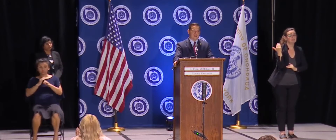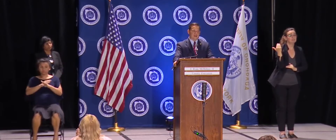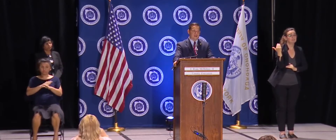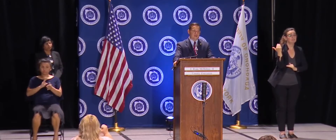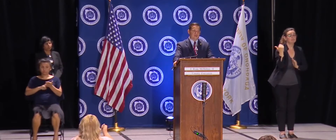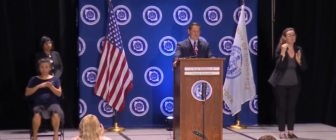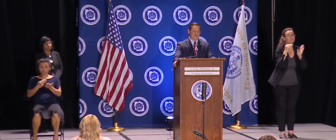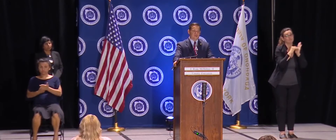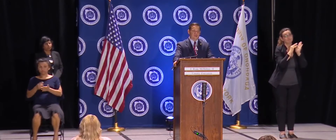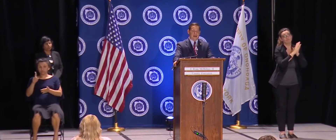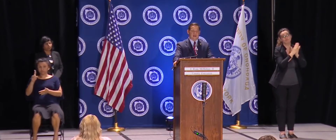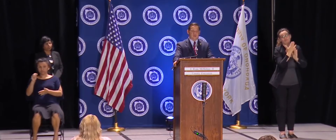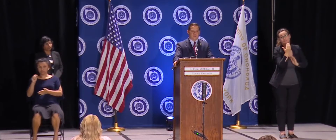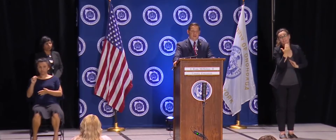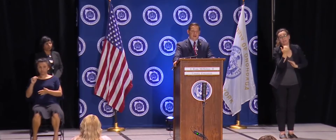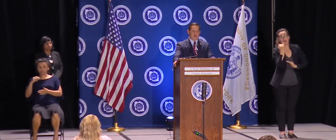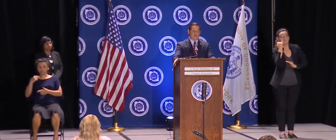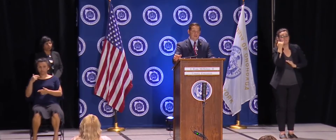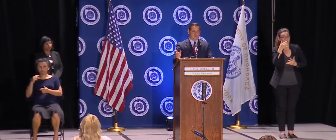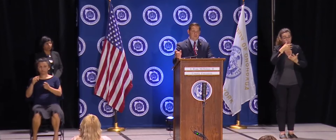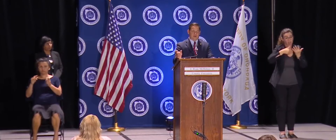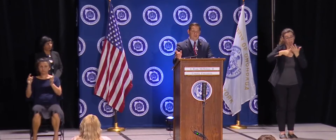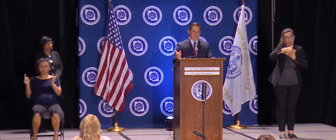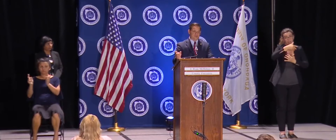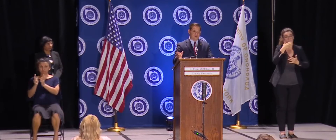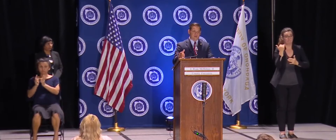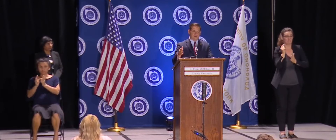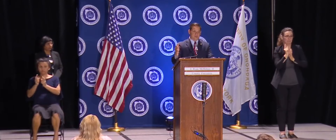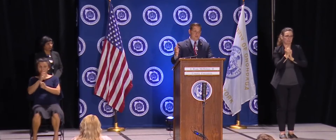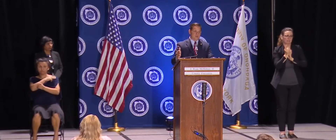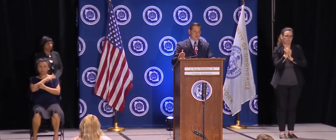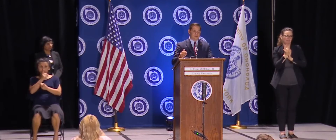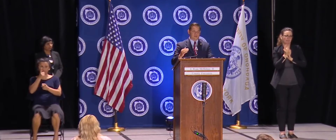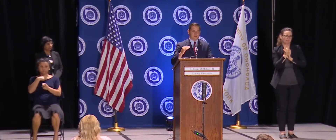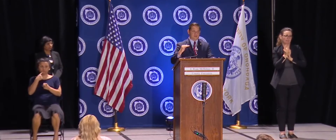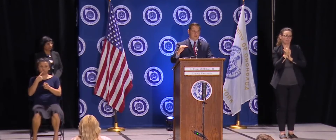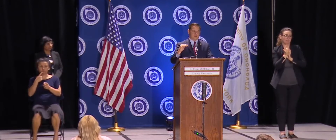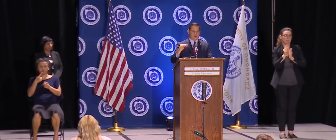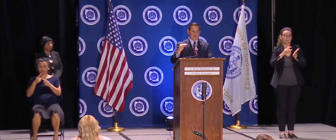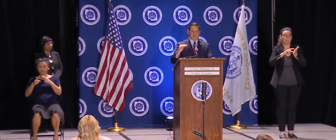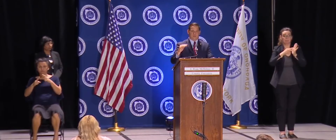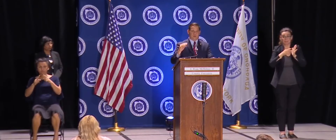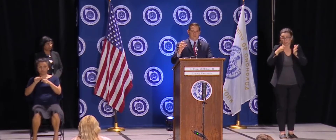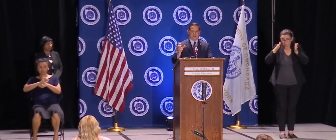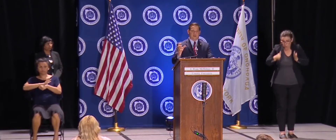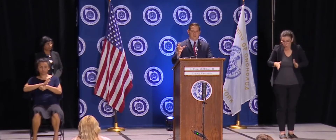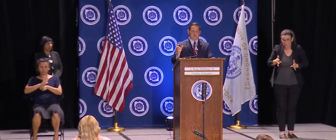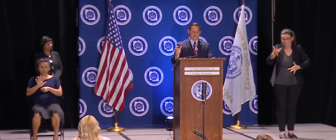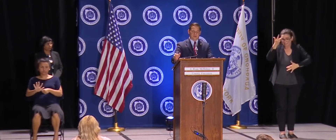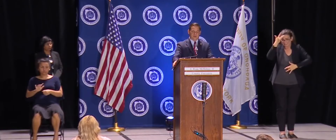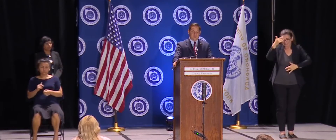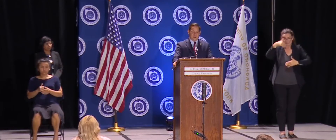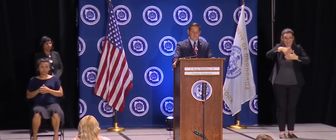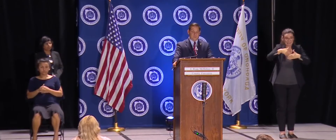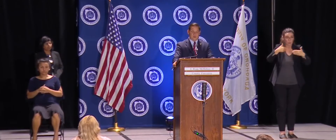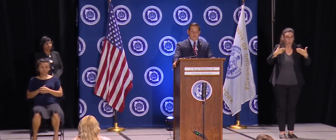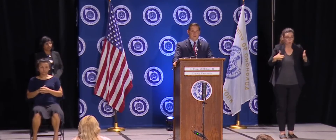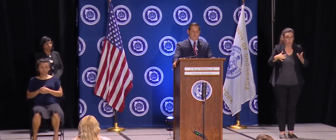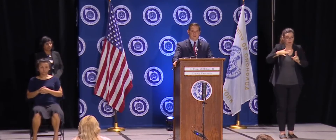you look at it, there's not going to be, I know I've had questions about what's the cookie-cutter approach, how do you do this.